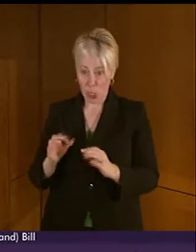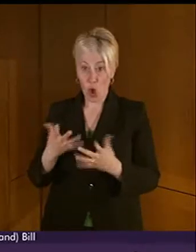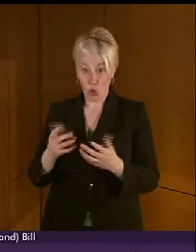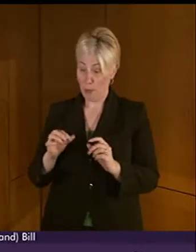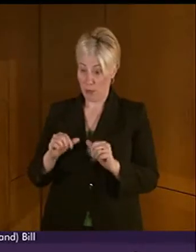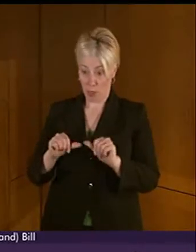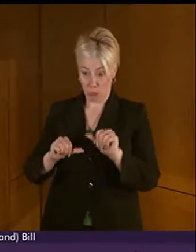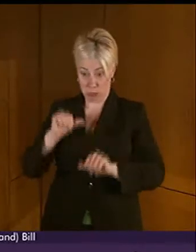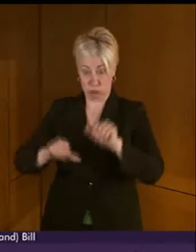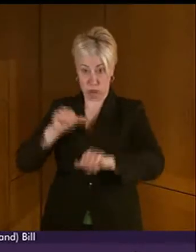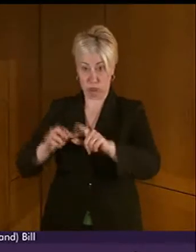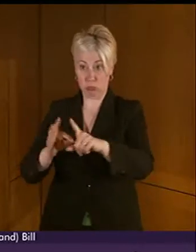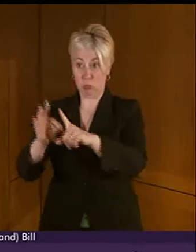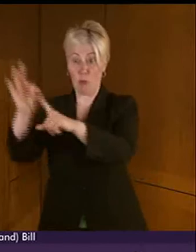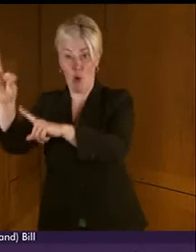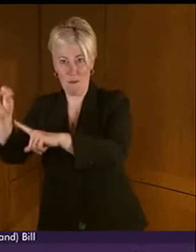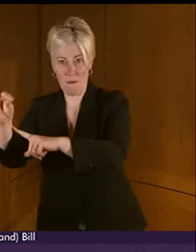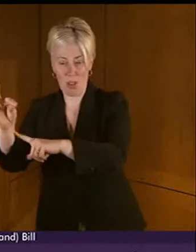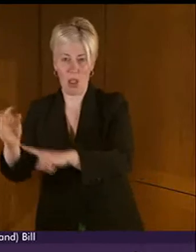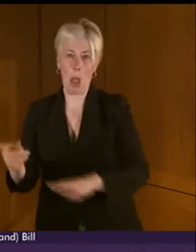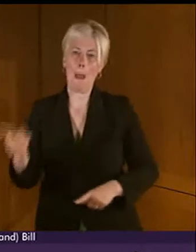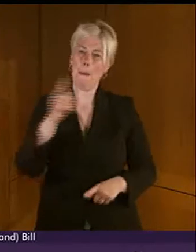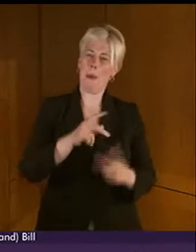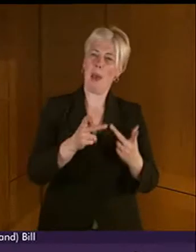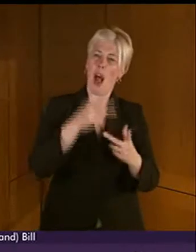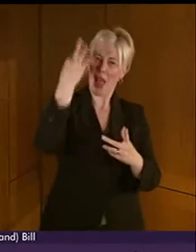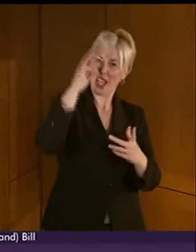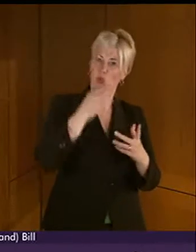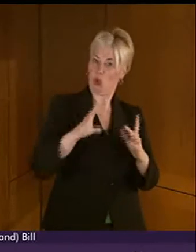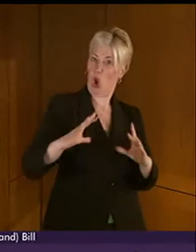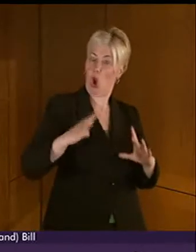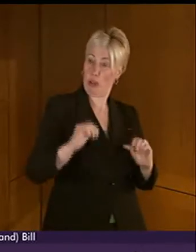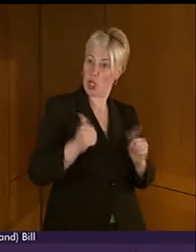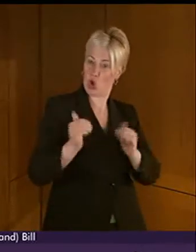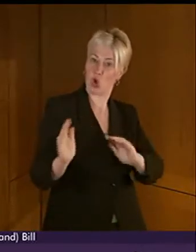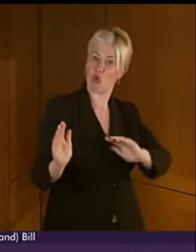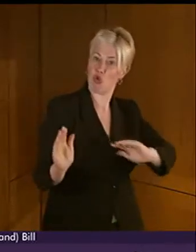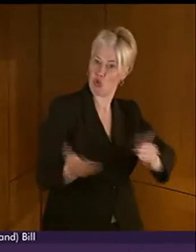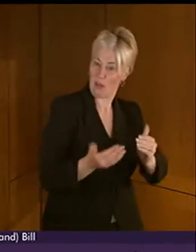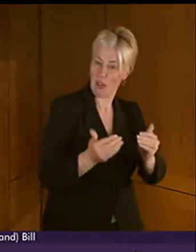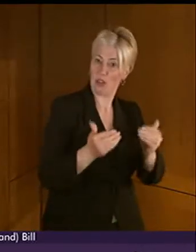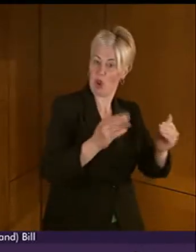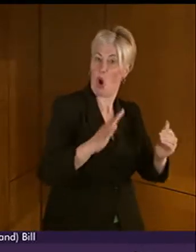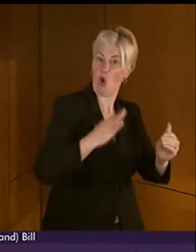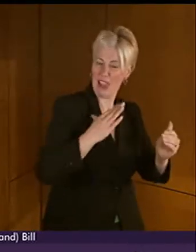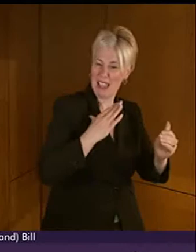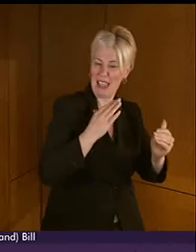progress, whereas others may start at a much higher base, a higher level of service, and not make much provision,